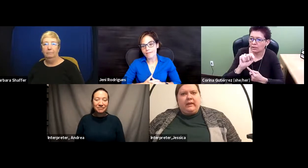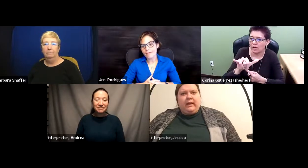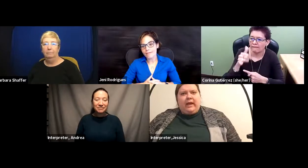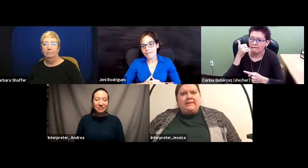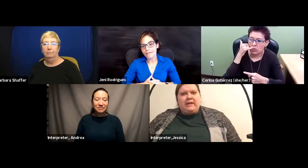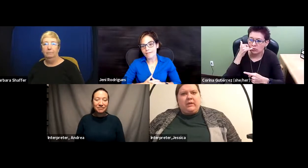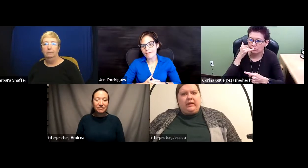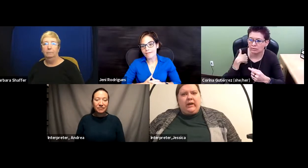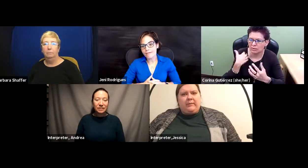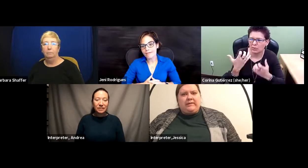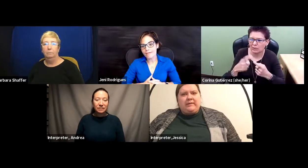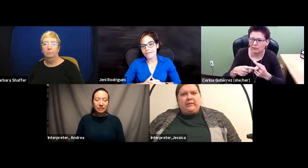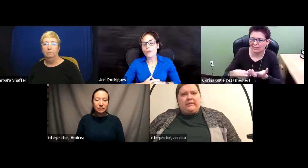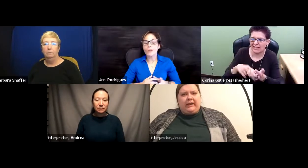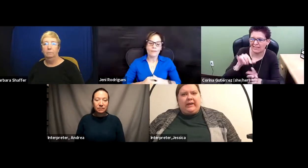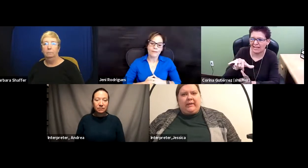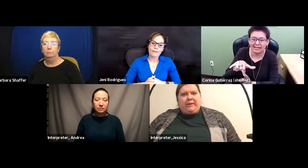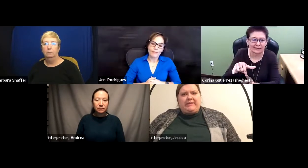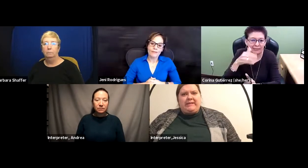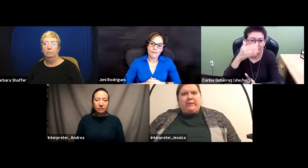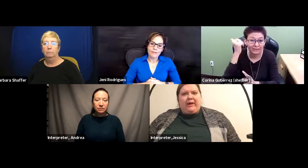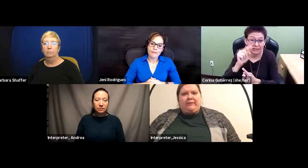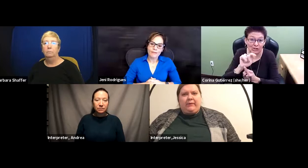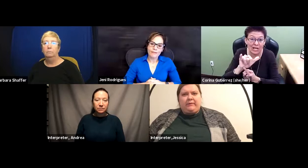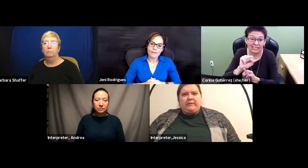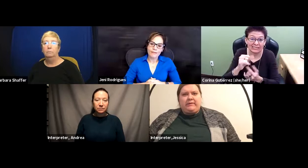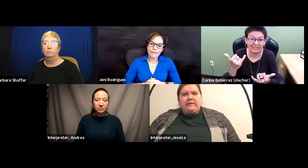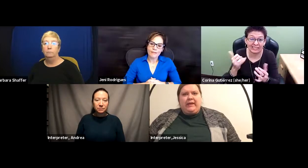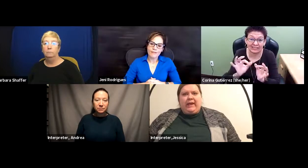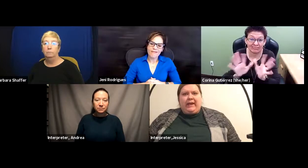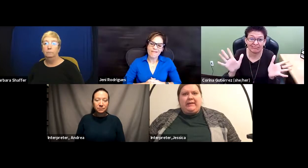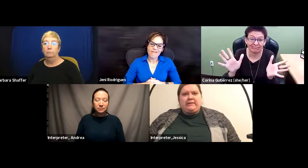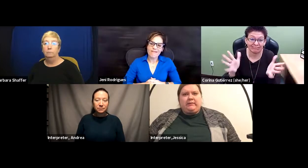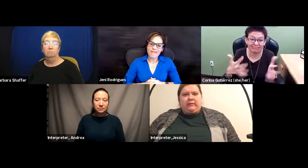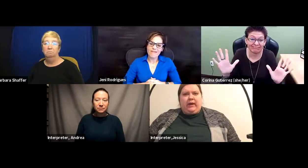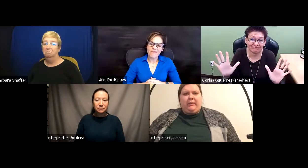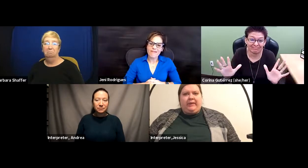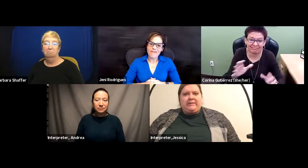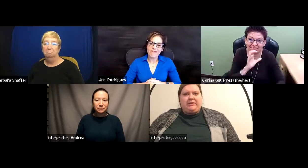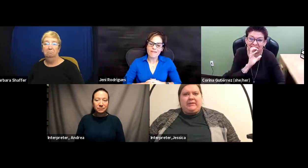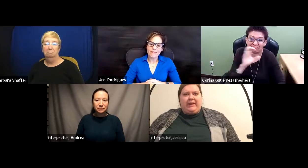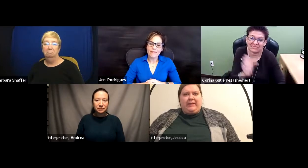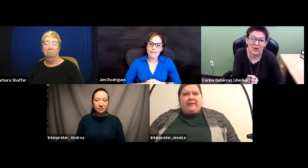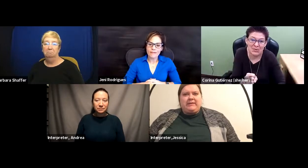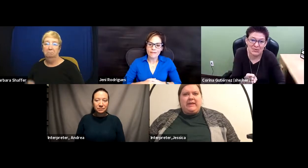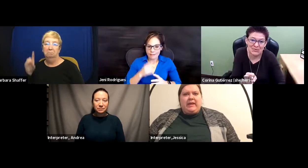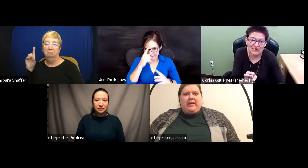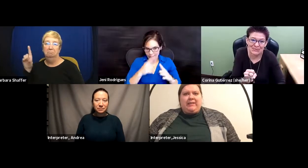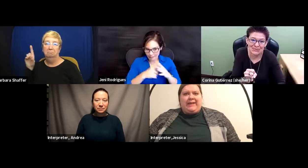I saw one comment that was talking about TTY phones. And I would like to mention that because that